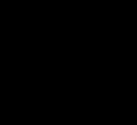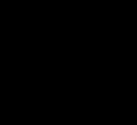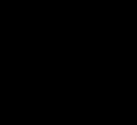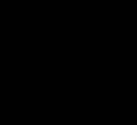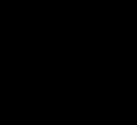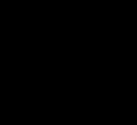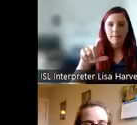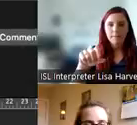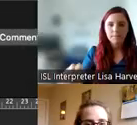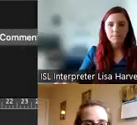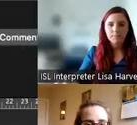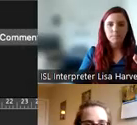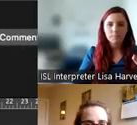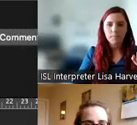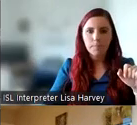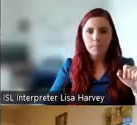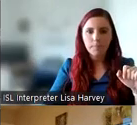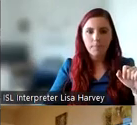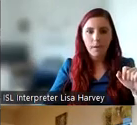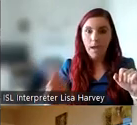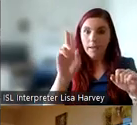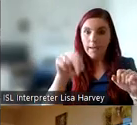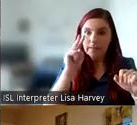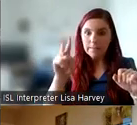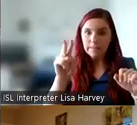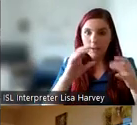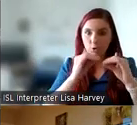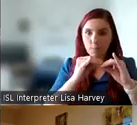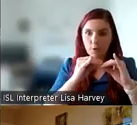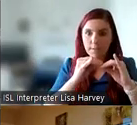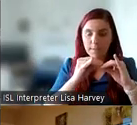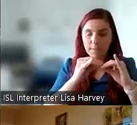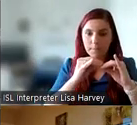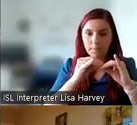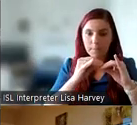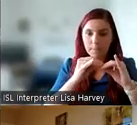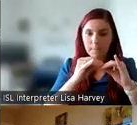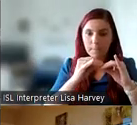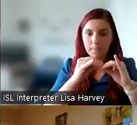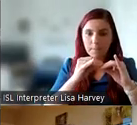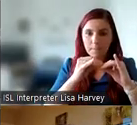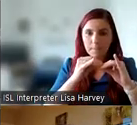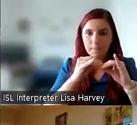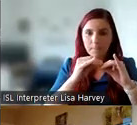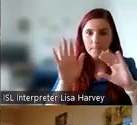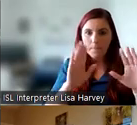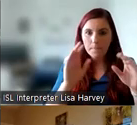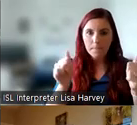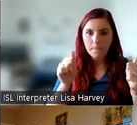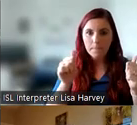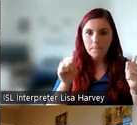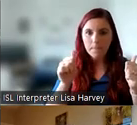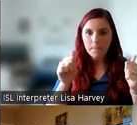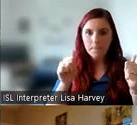slides first and then we'll make sure that everyone can see them before we kick off. Unfortunately, as I'm a panelist,